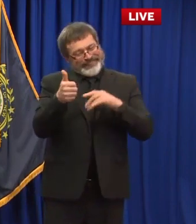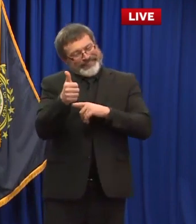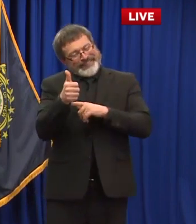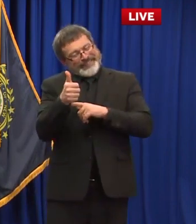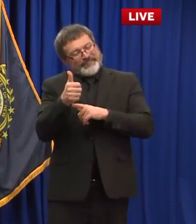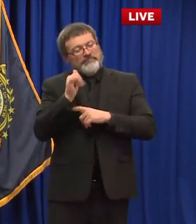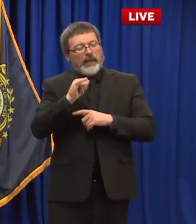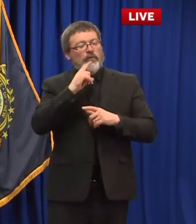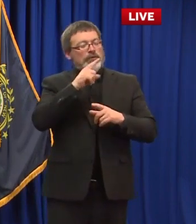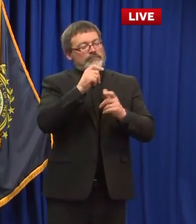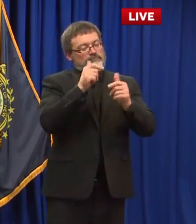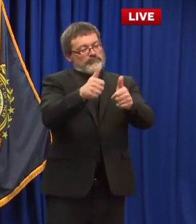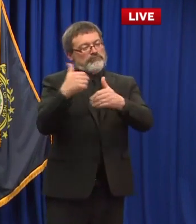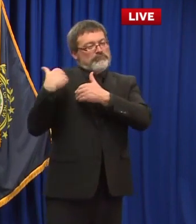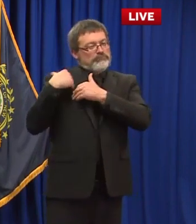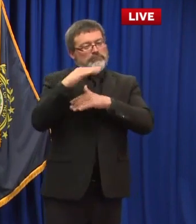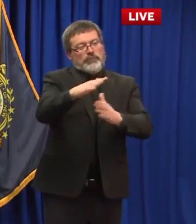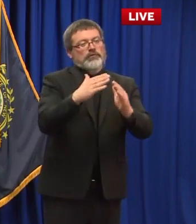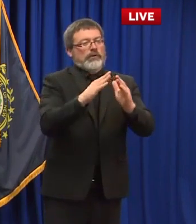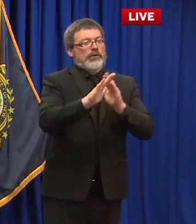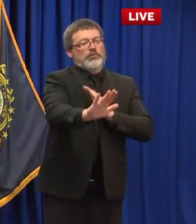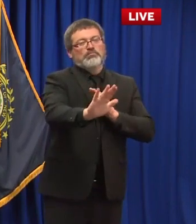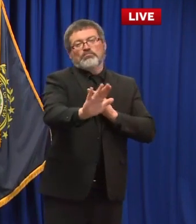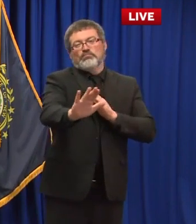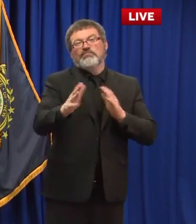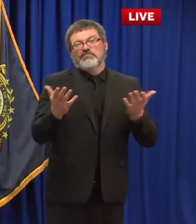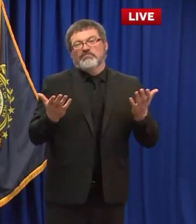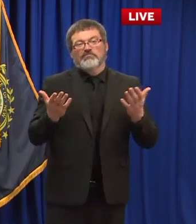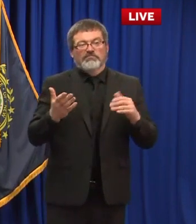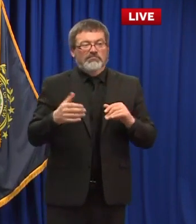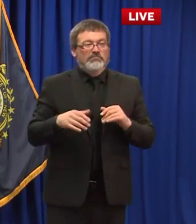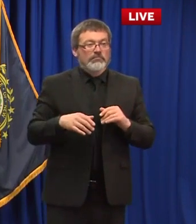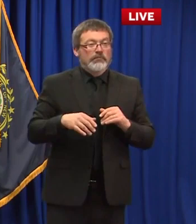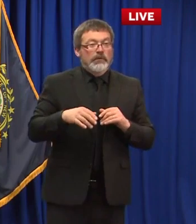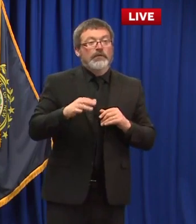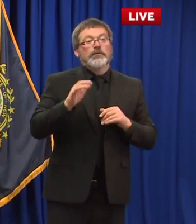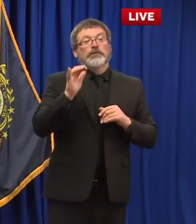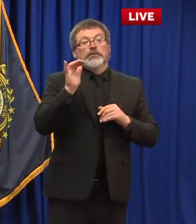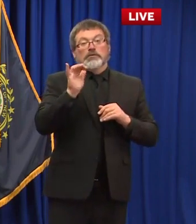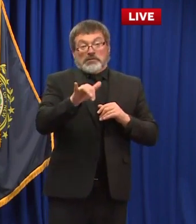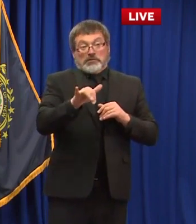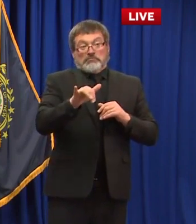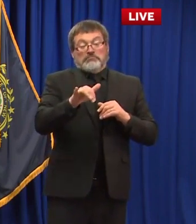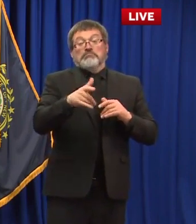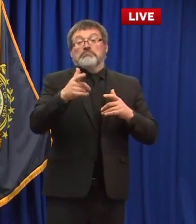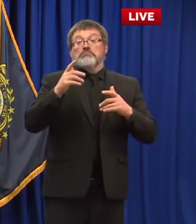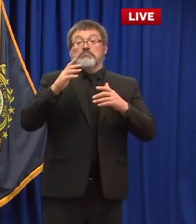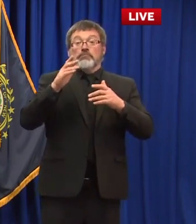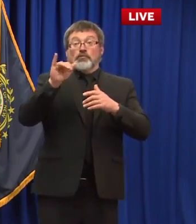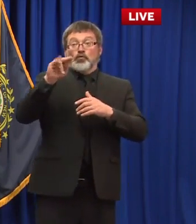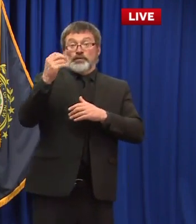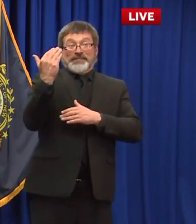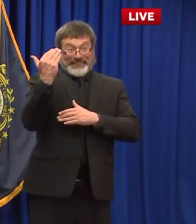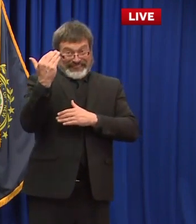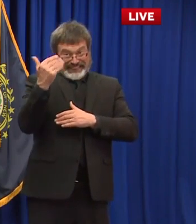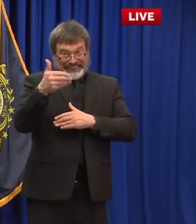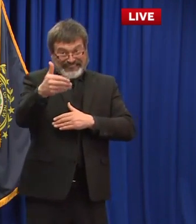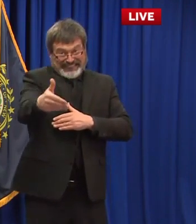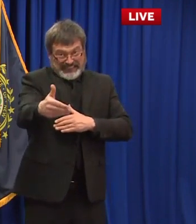activities or not and then again if we can get to the point where we're increasing those group sizes that obviously increases the opportunity um